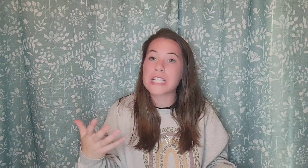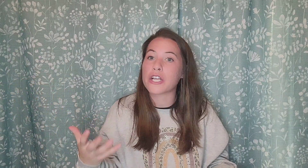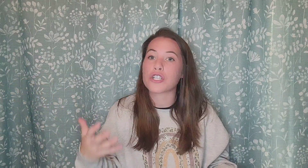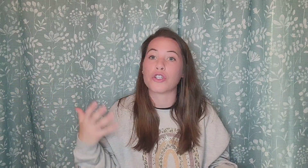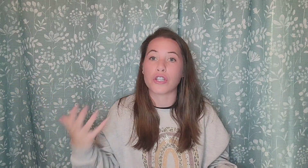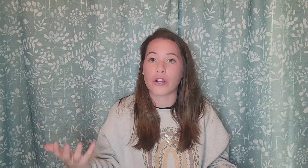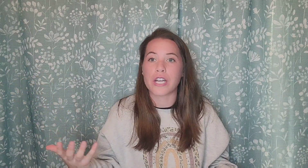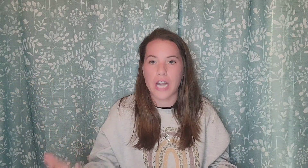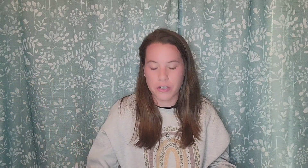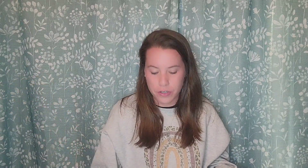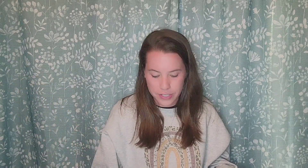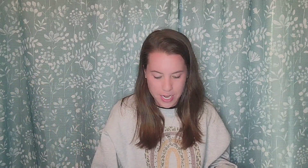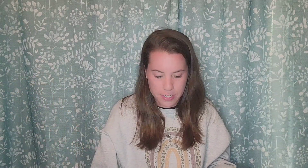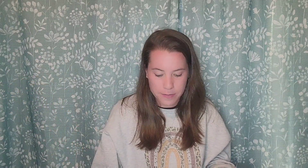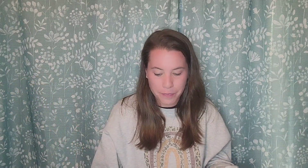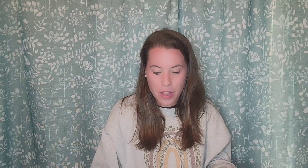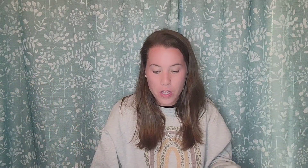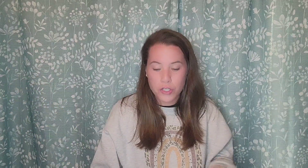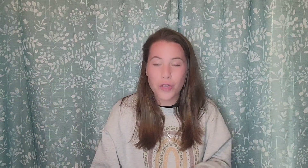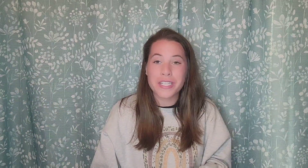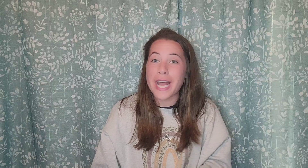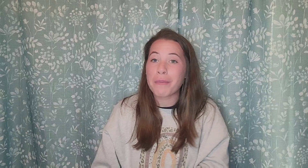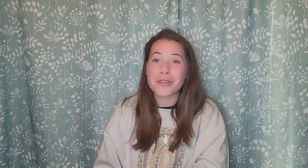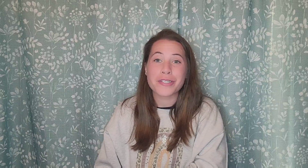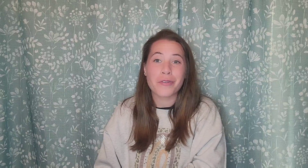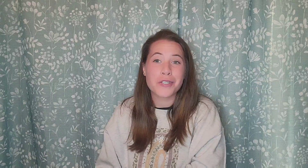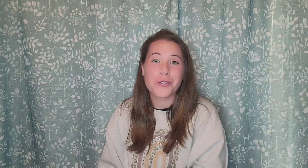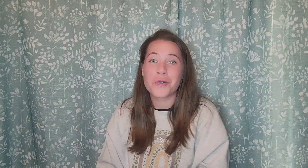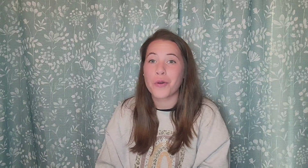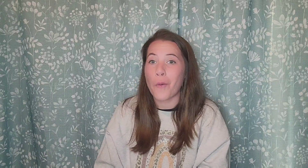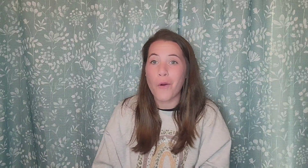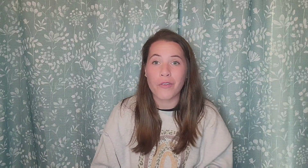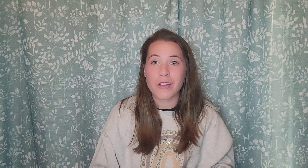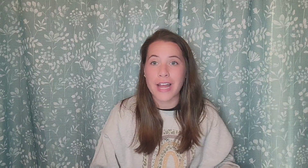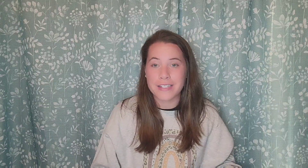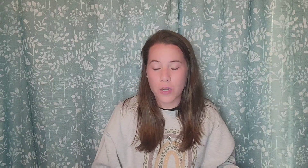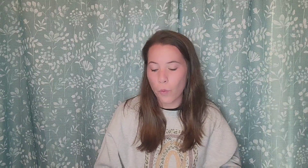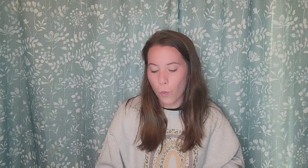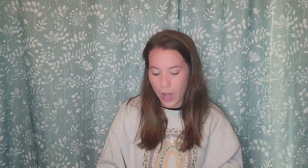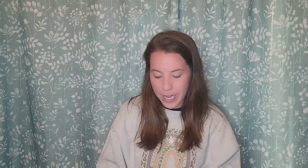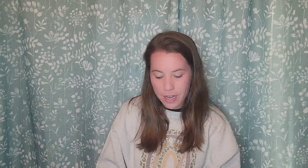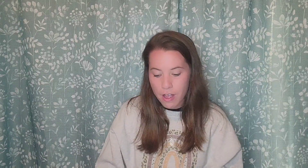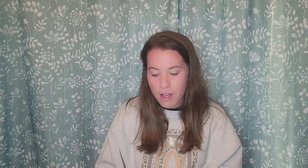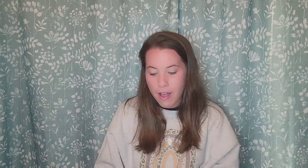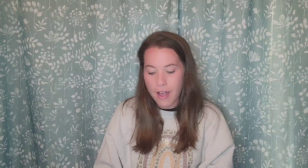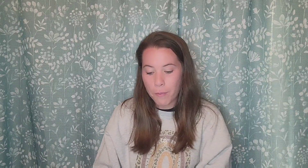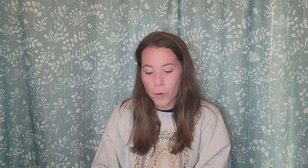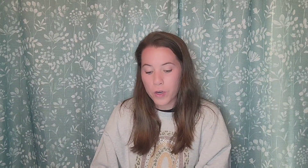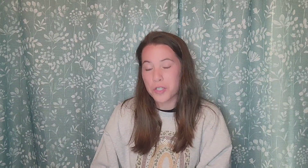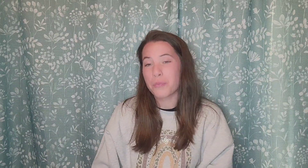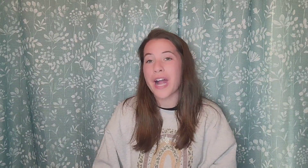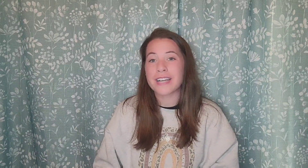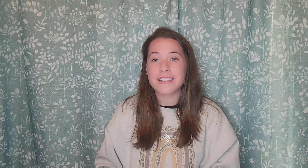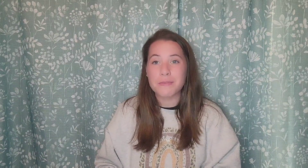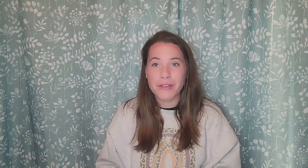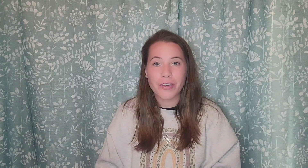easier to learn and understand. So today we're just going to go over lesson one. We're going to practice some different